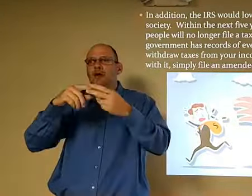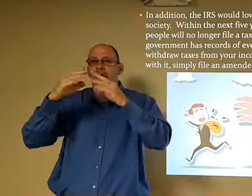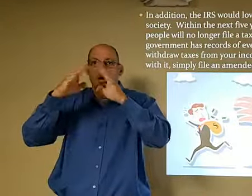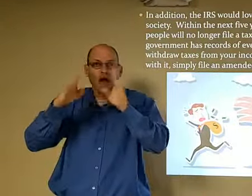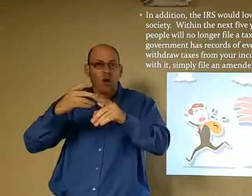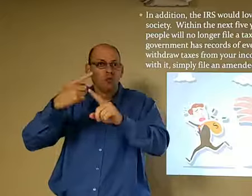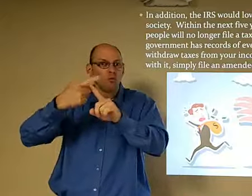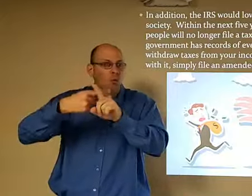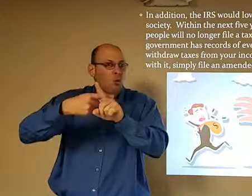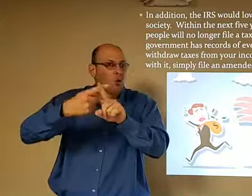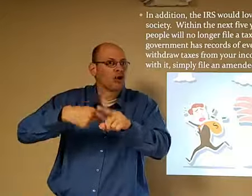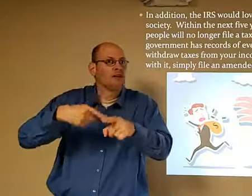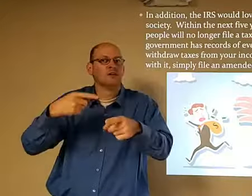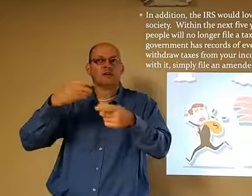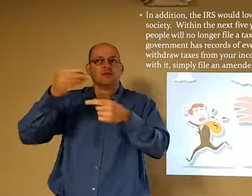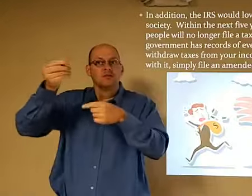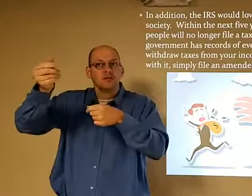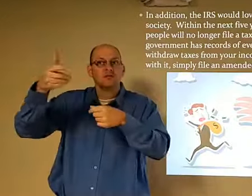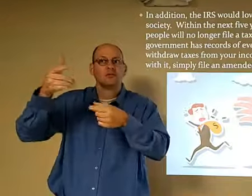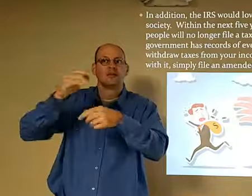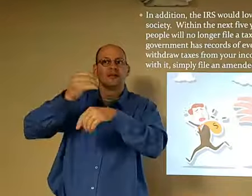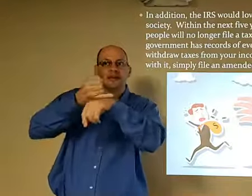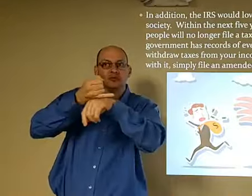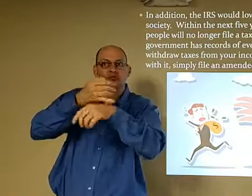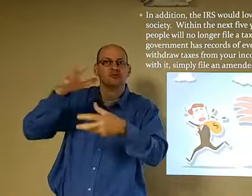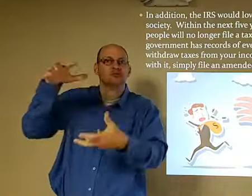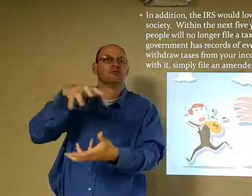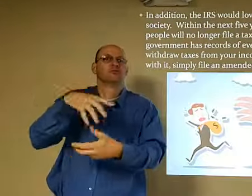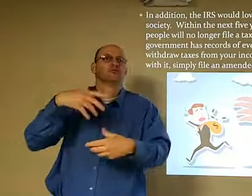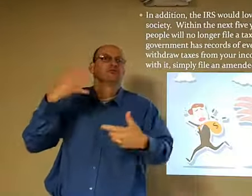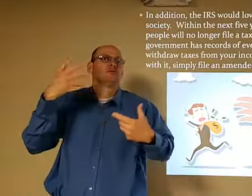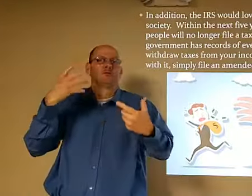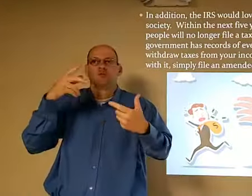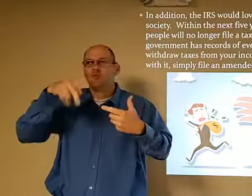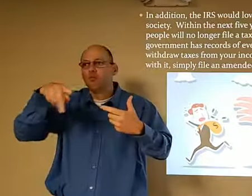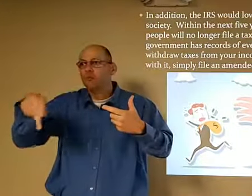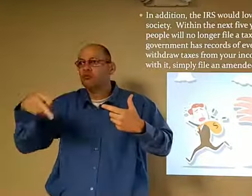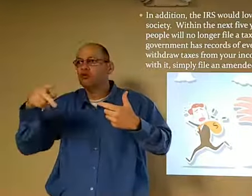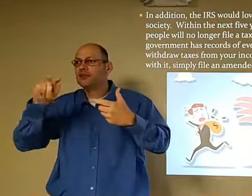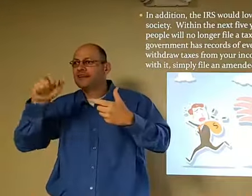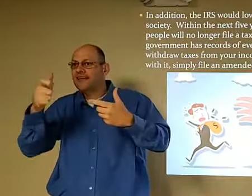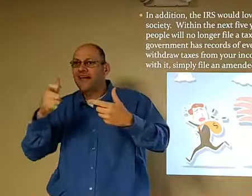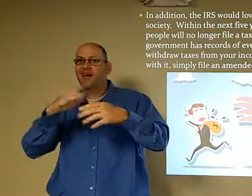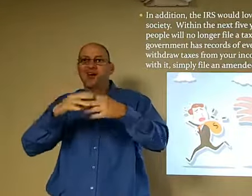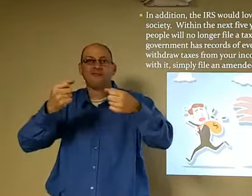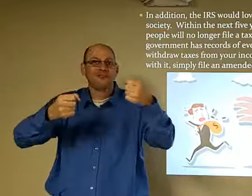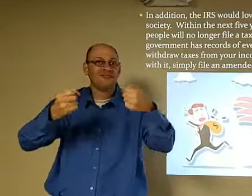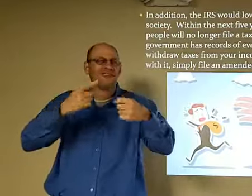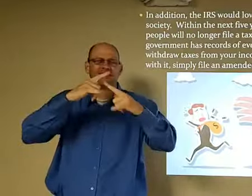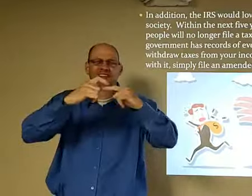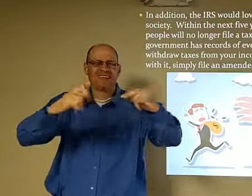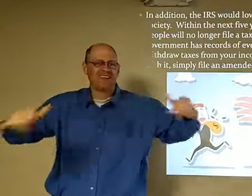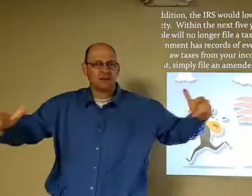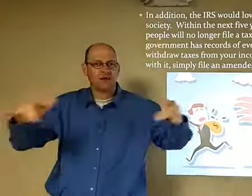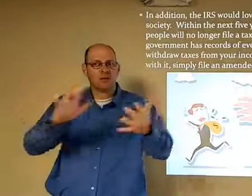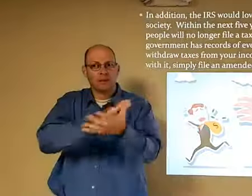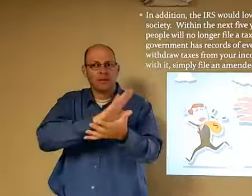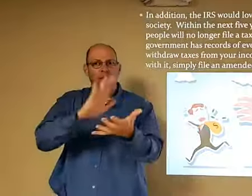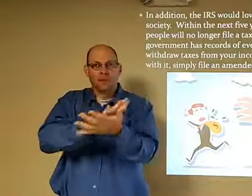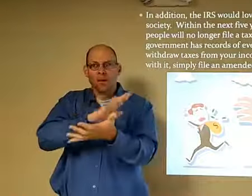But with banking, you know, you've got deposits, you've got W-2s and so forth and all sorts of forms